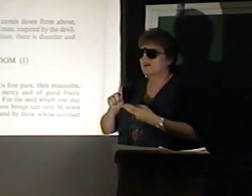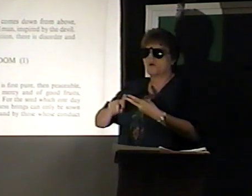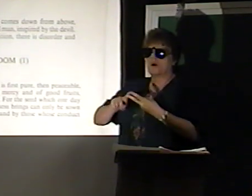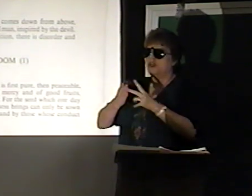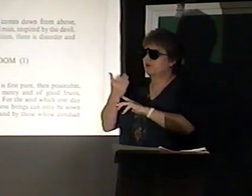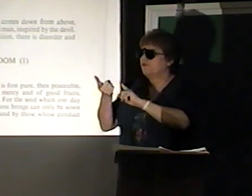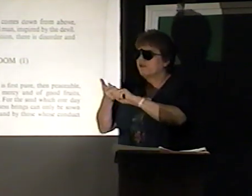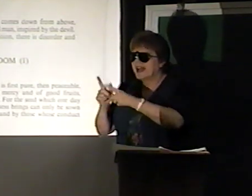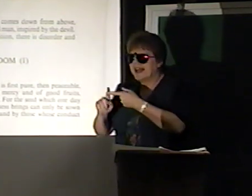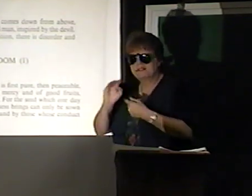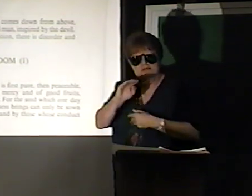Through friends.